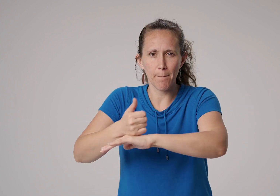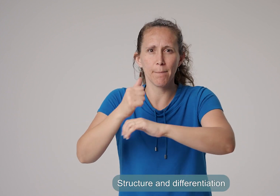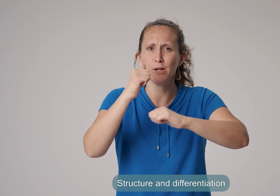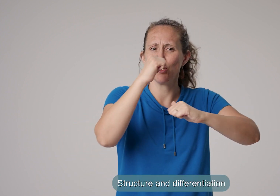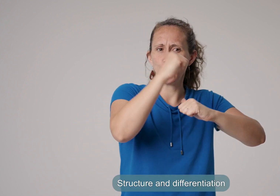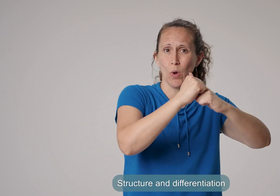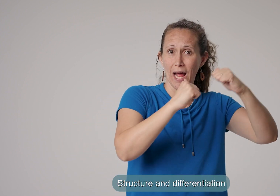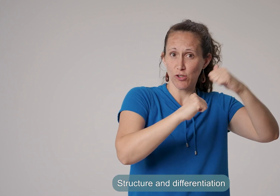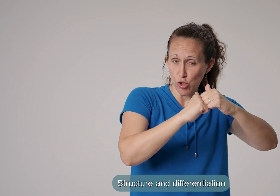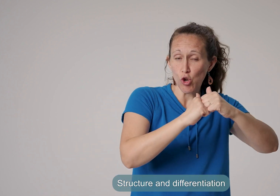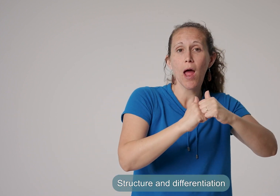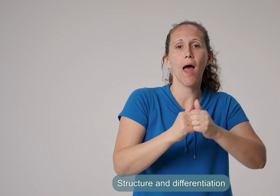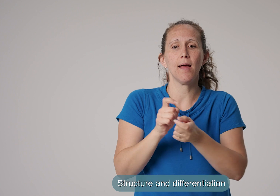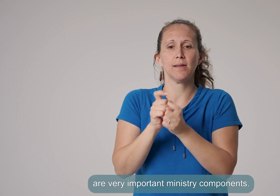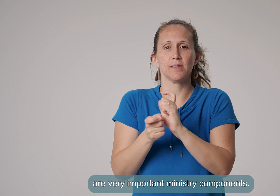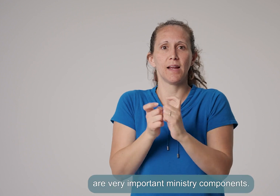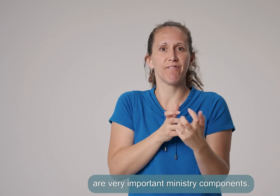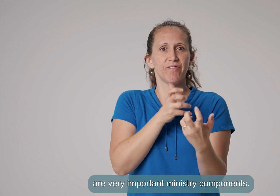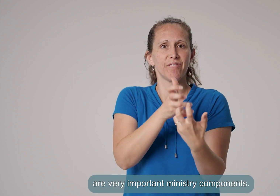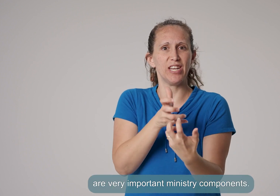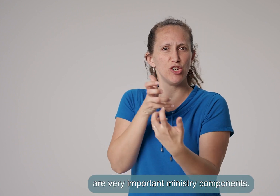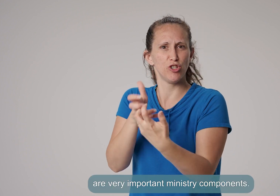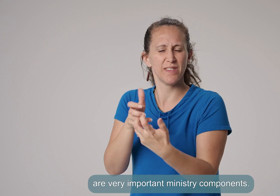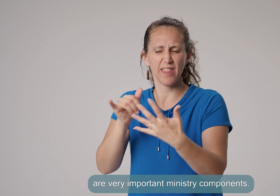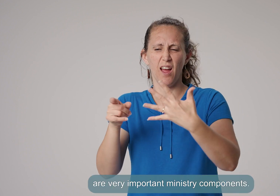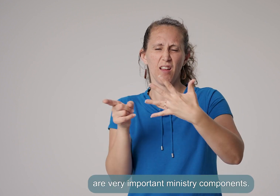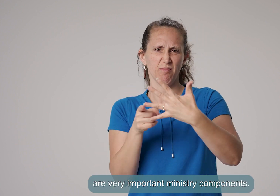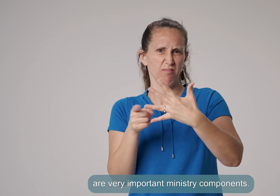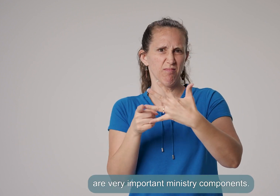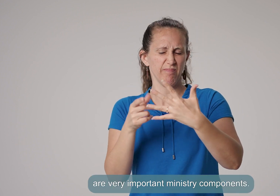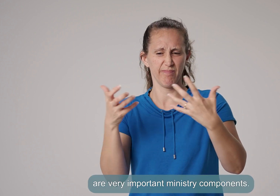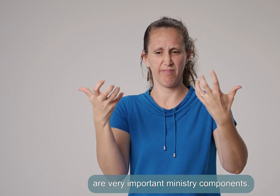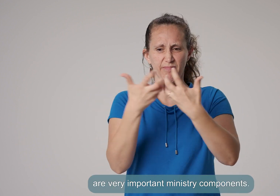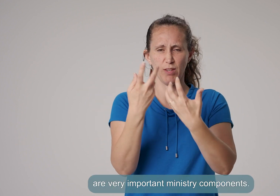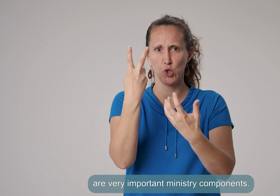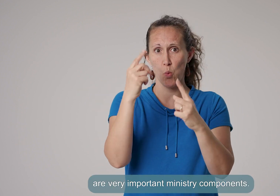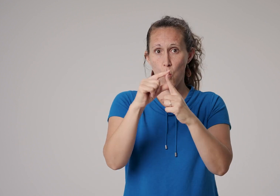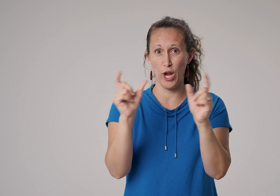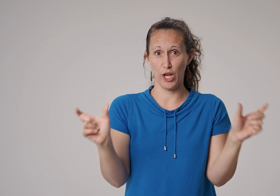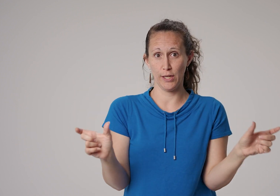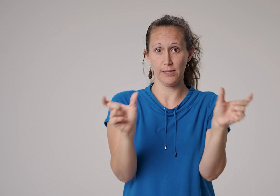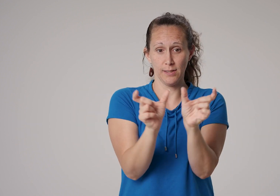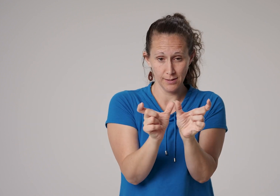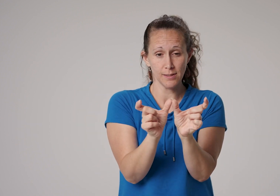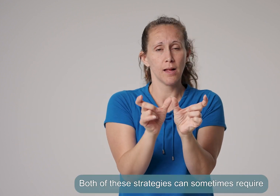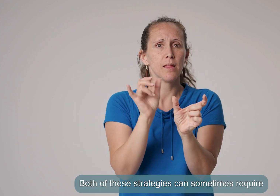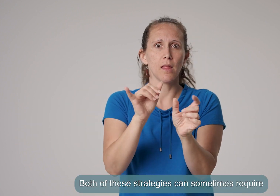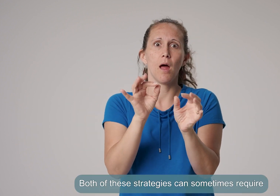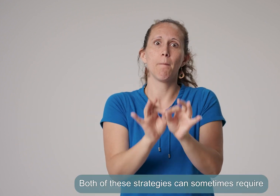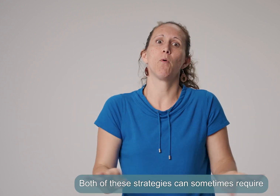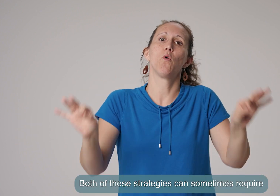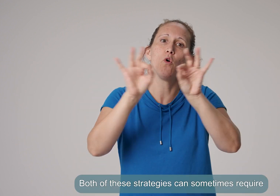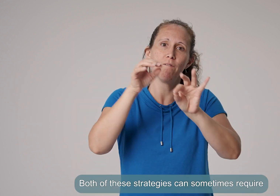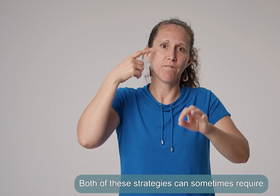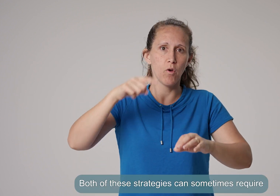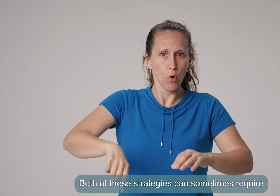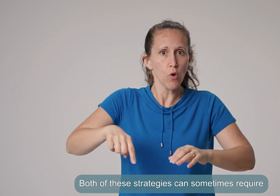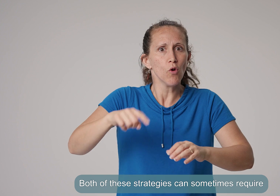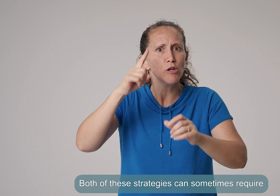Structure and differentiation are very important ministry components. Both of these strategies can sometimes